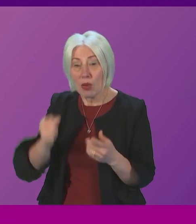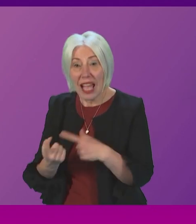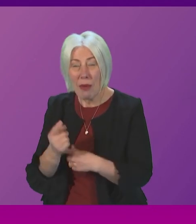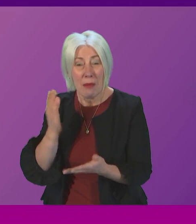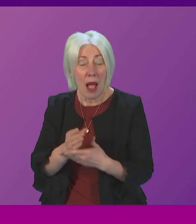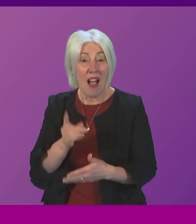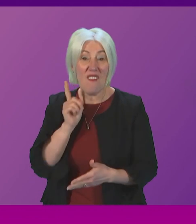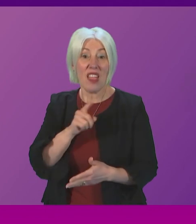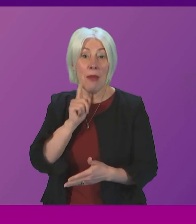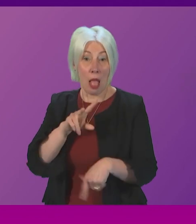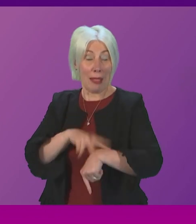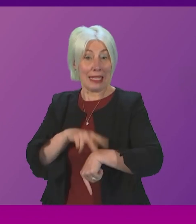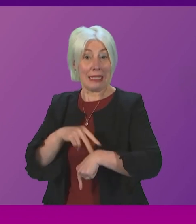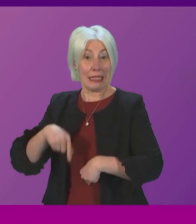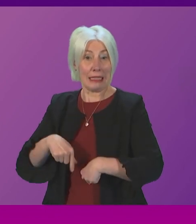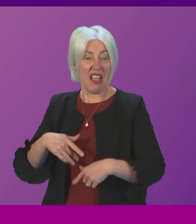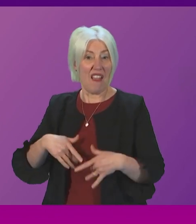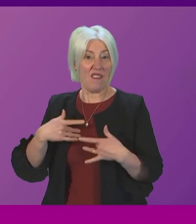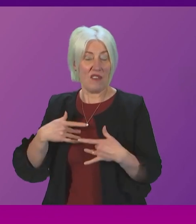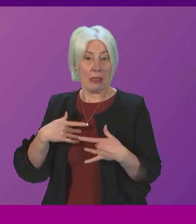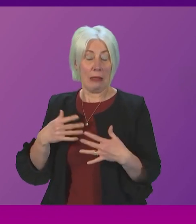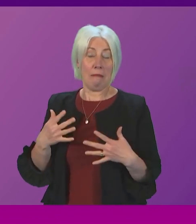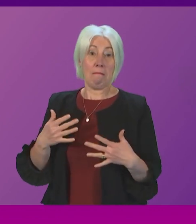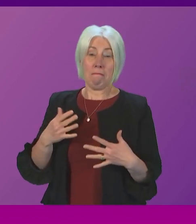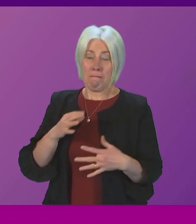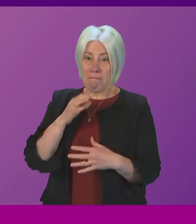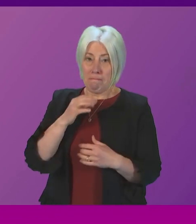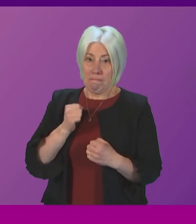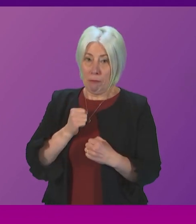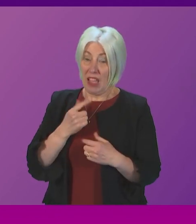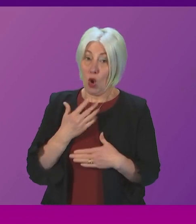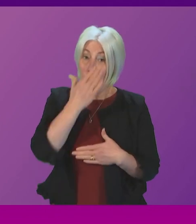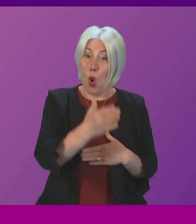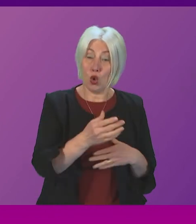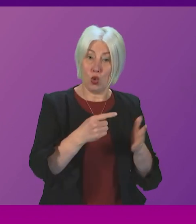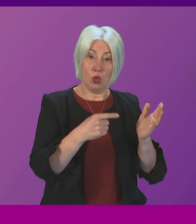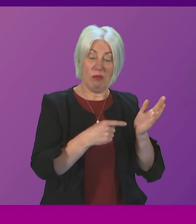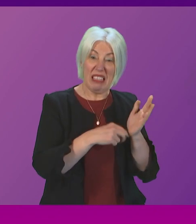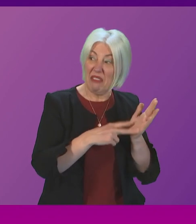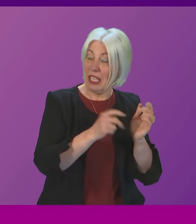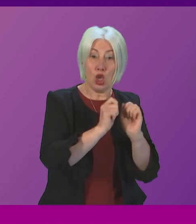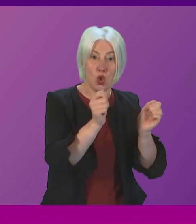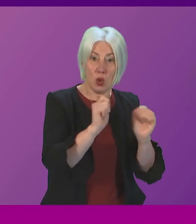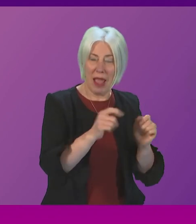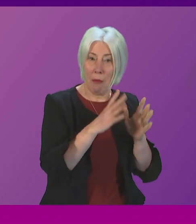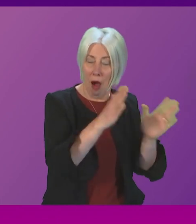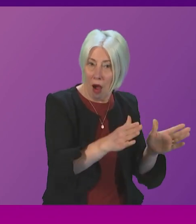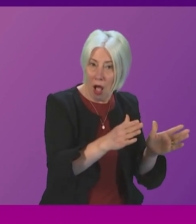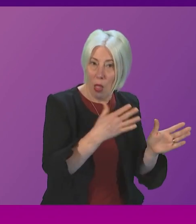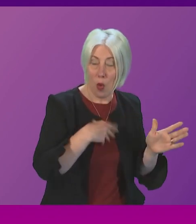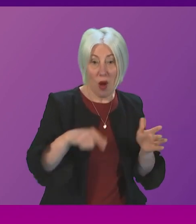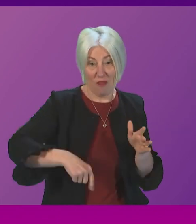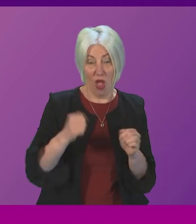female police officers are feeling compelled to speak to the media in order to inspire change from this government